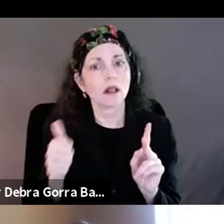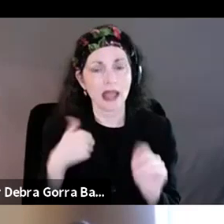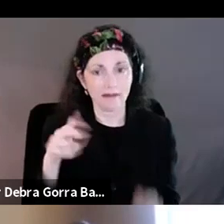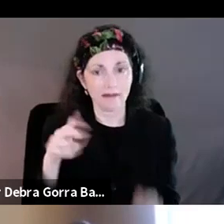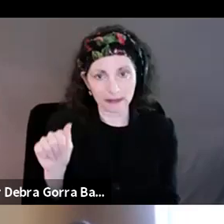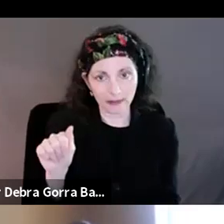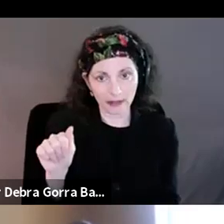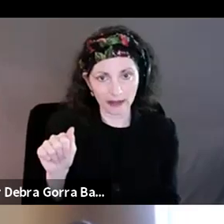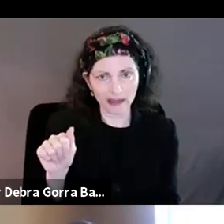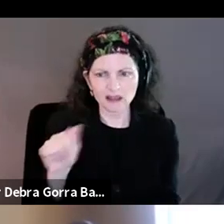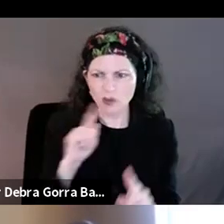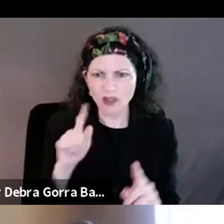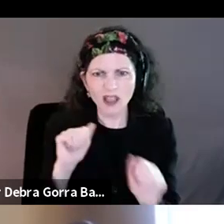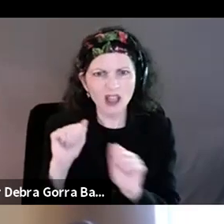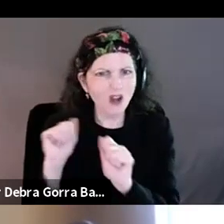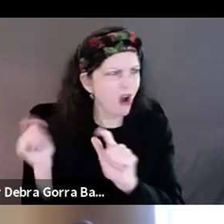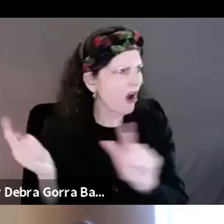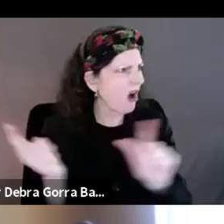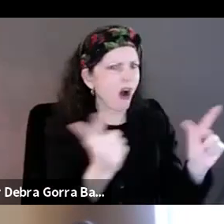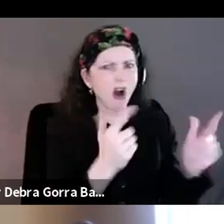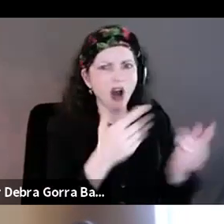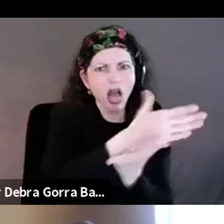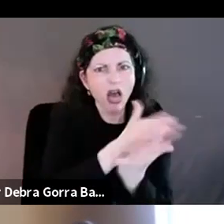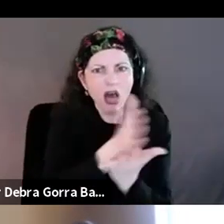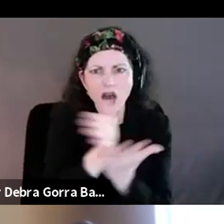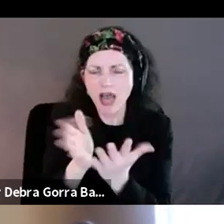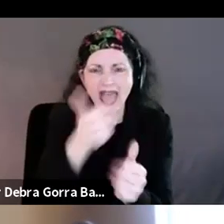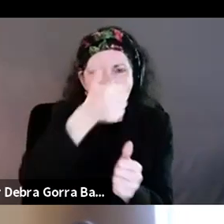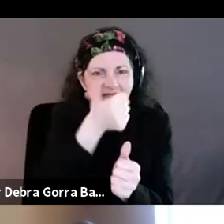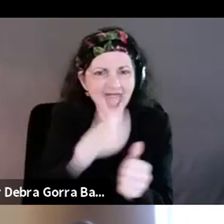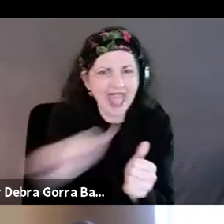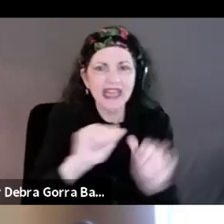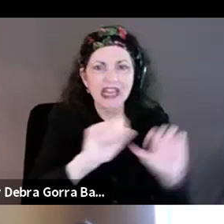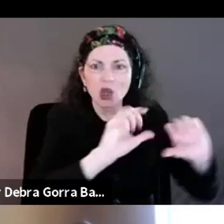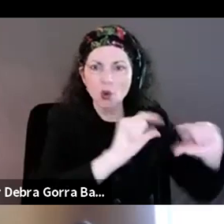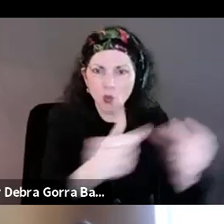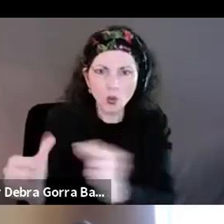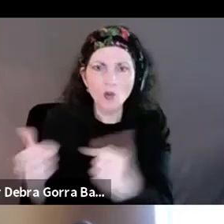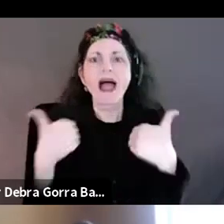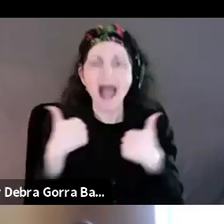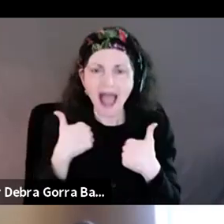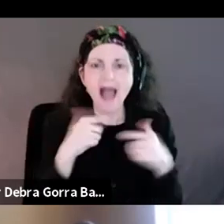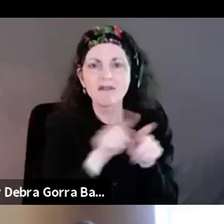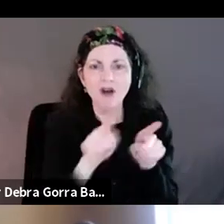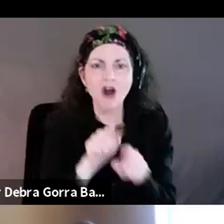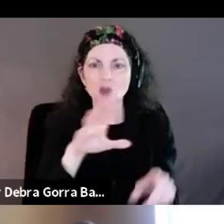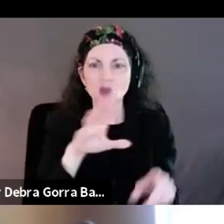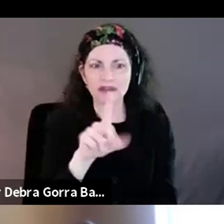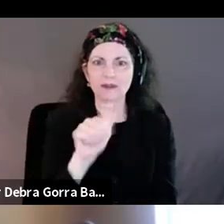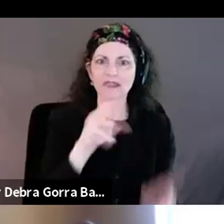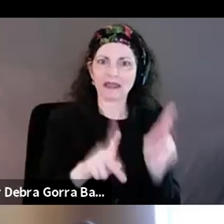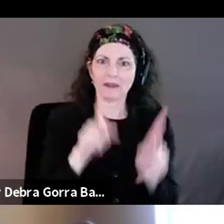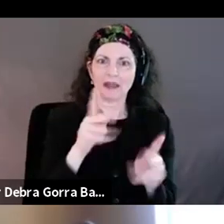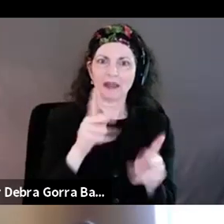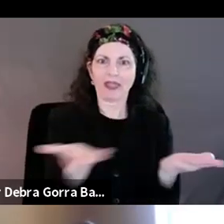every strata of society. And, and, you know, what I've seen in my life is that